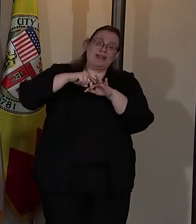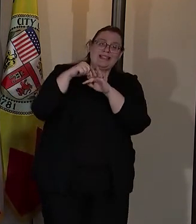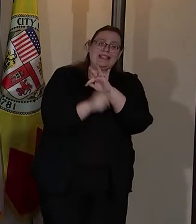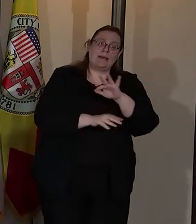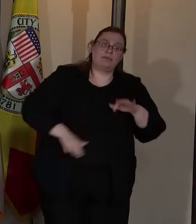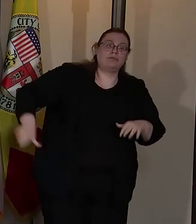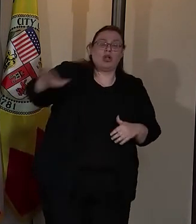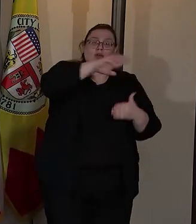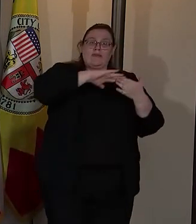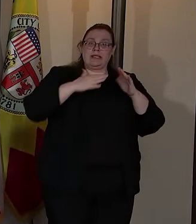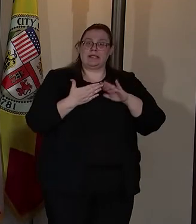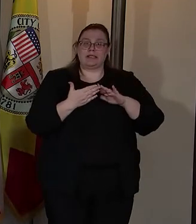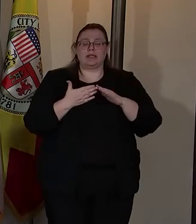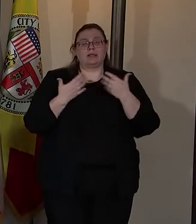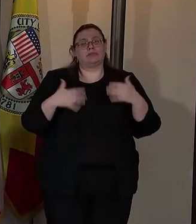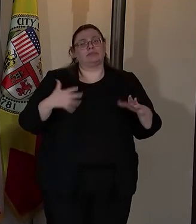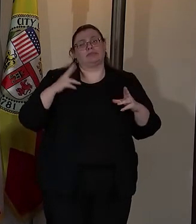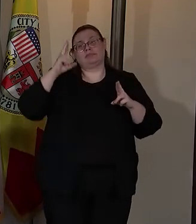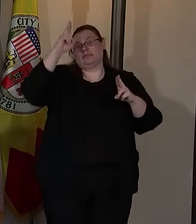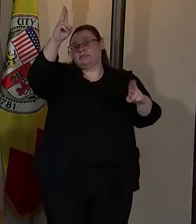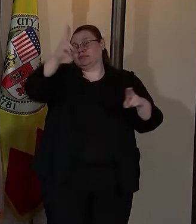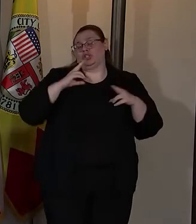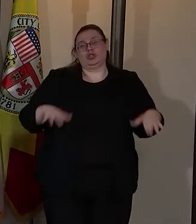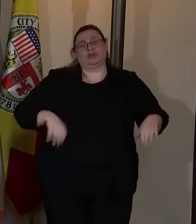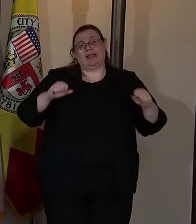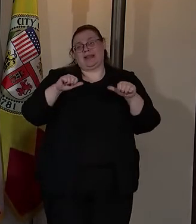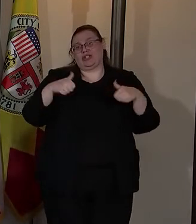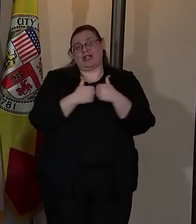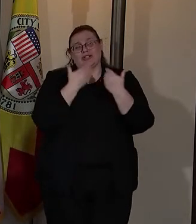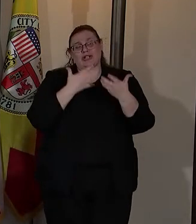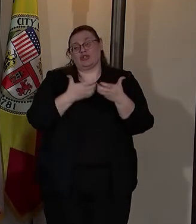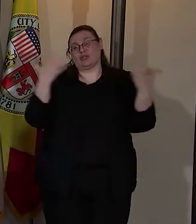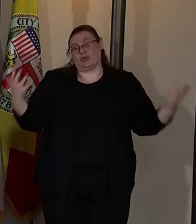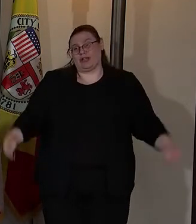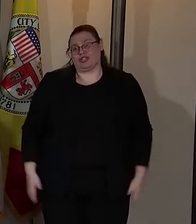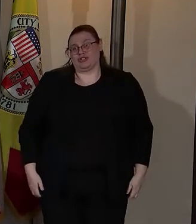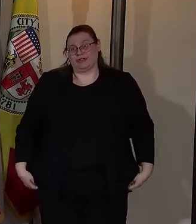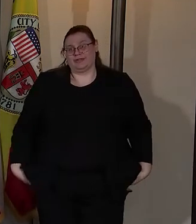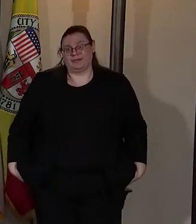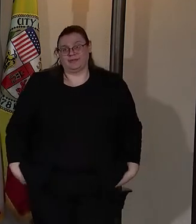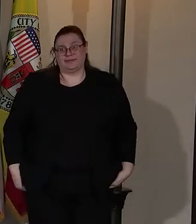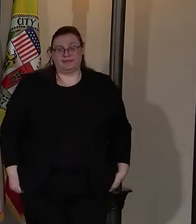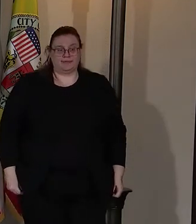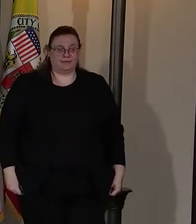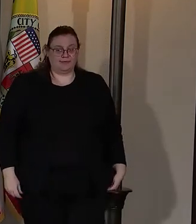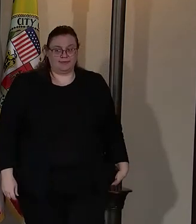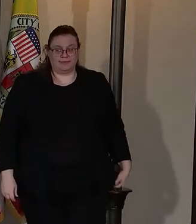the city. And I couldn't be honored to take on this challenge. Thank you very much. Thank